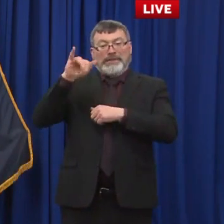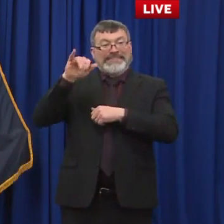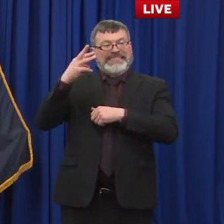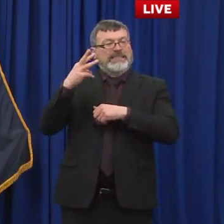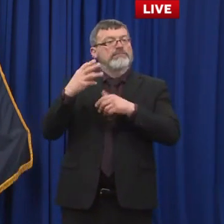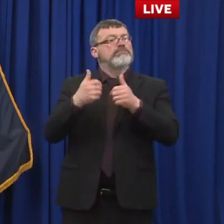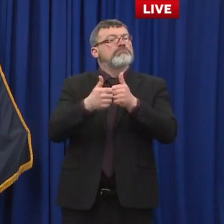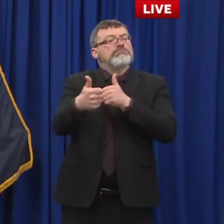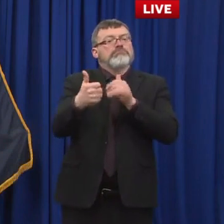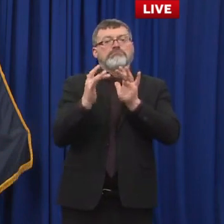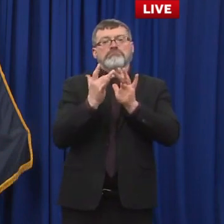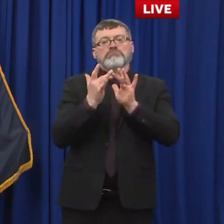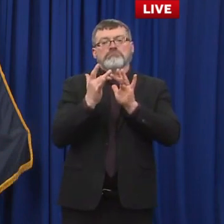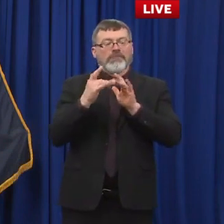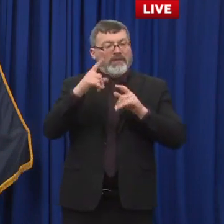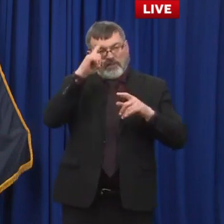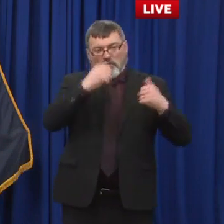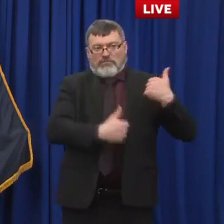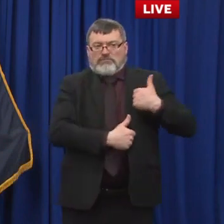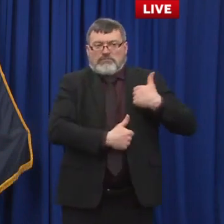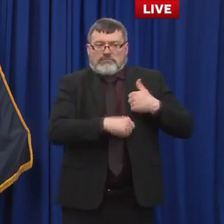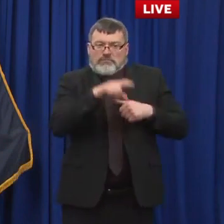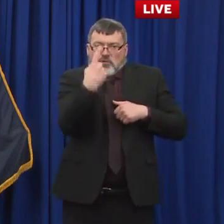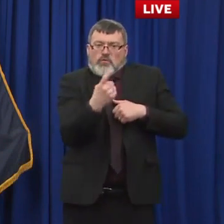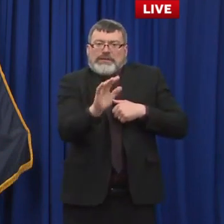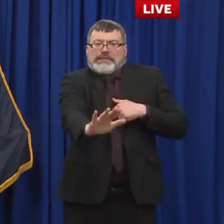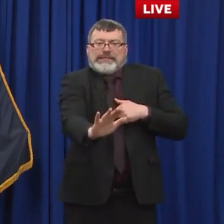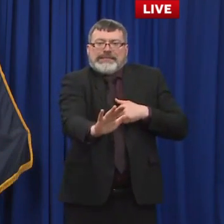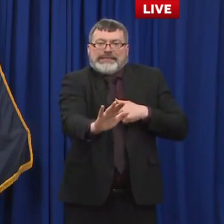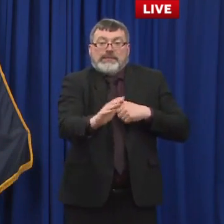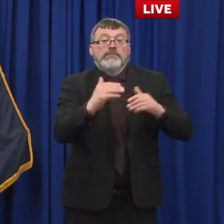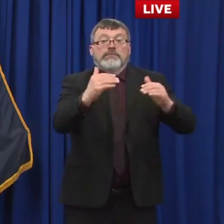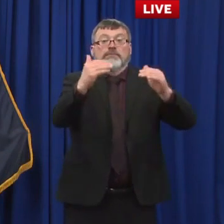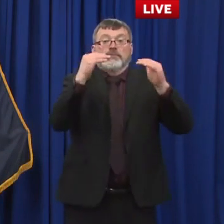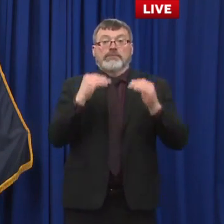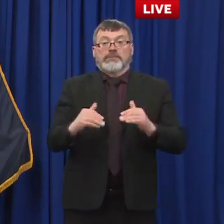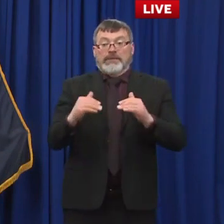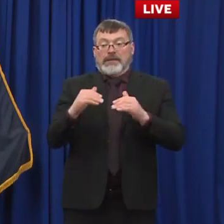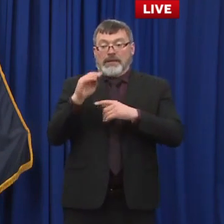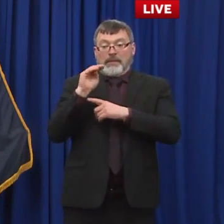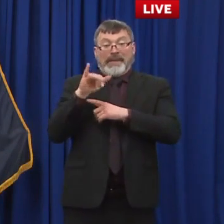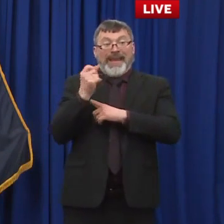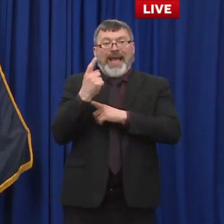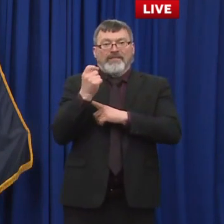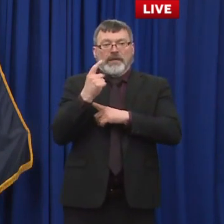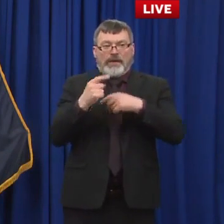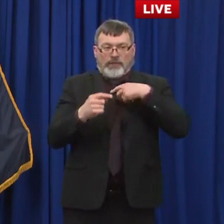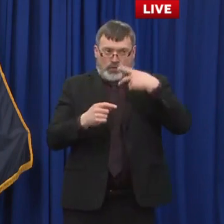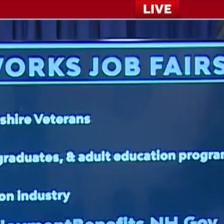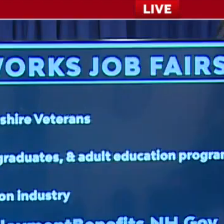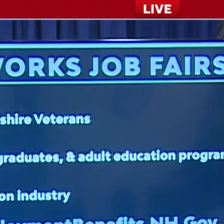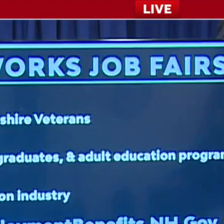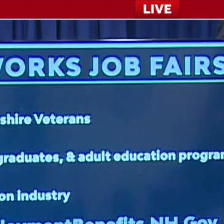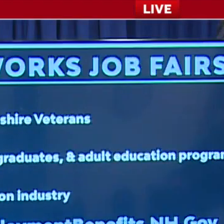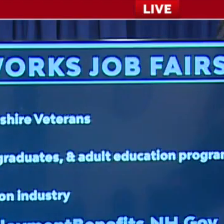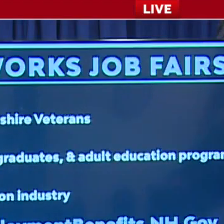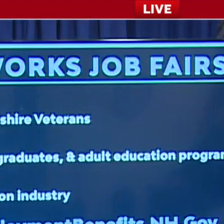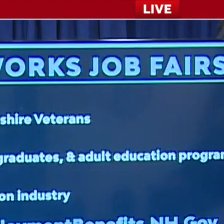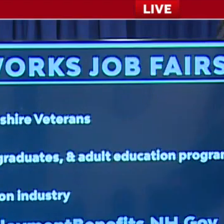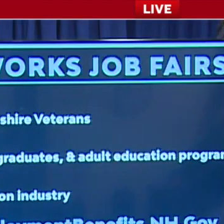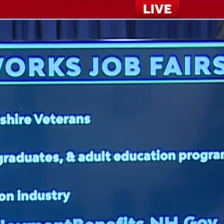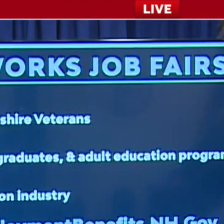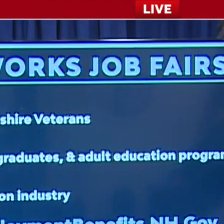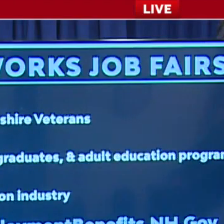employment. We have two upcoming events on May 11th in partnership with Pinkerton Academy over in Derry.